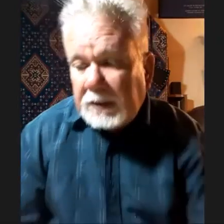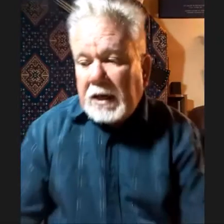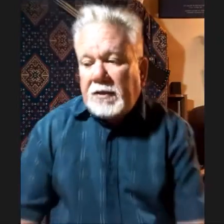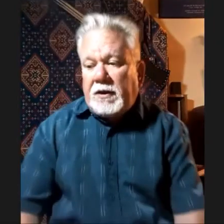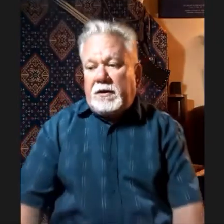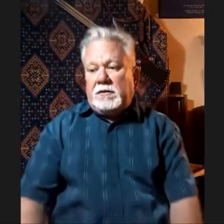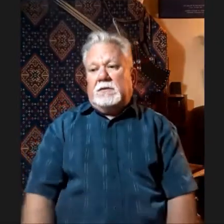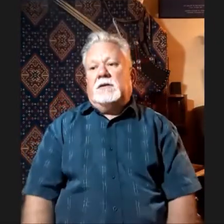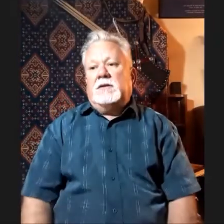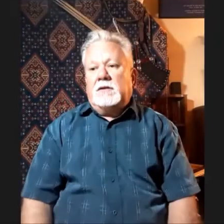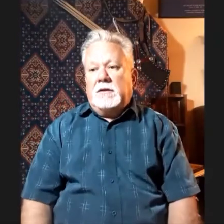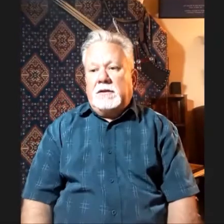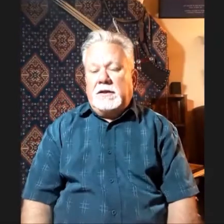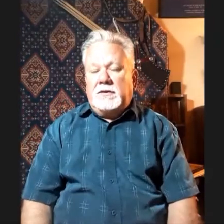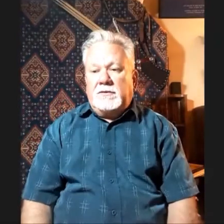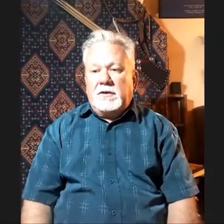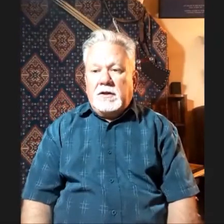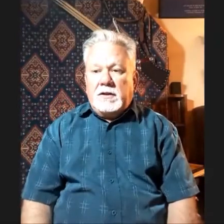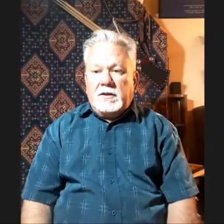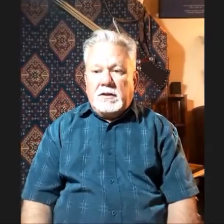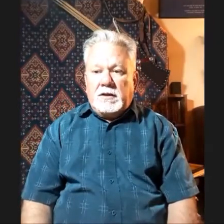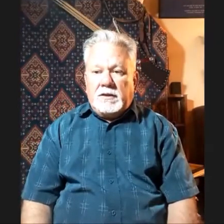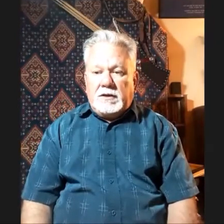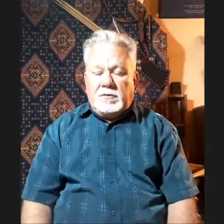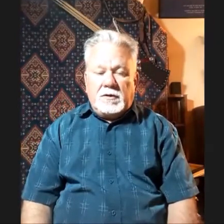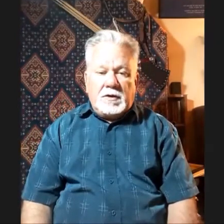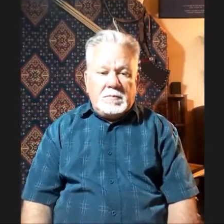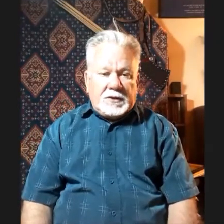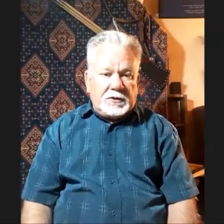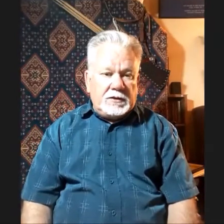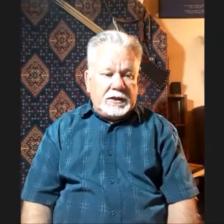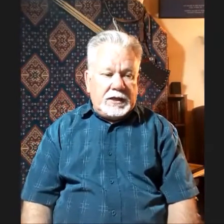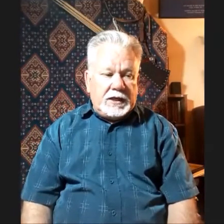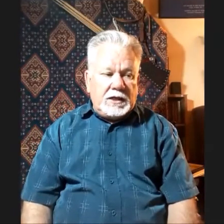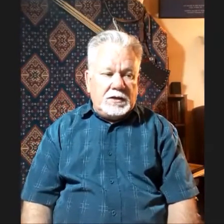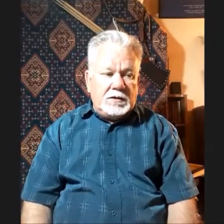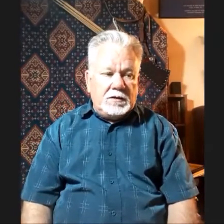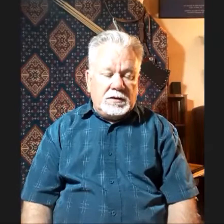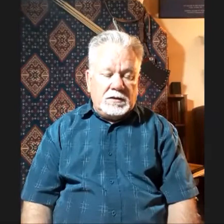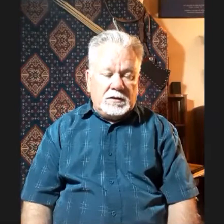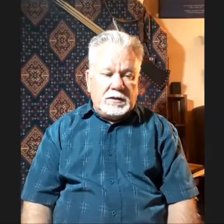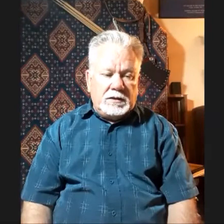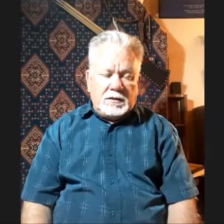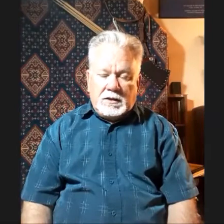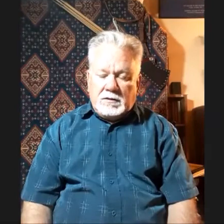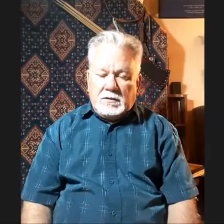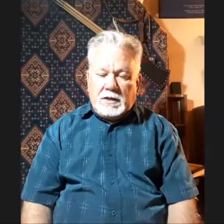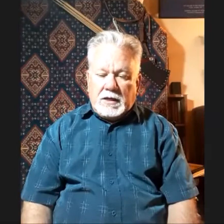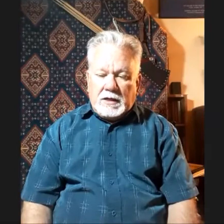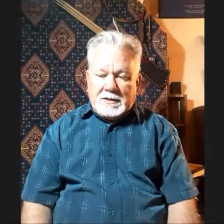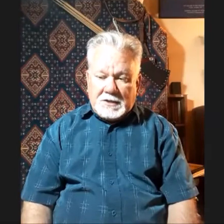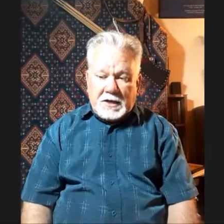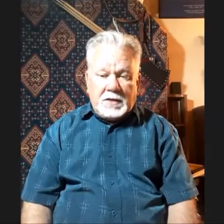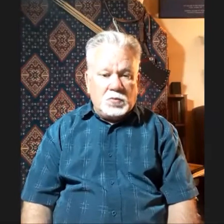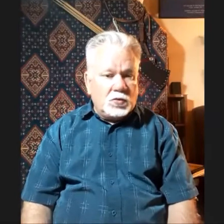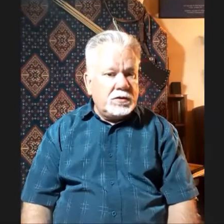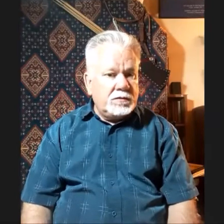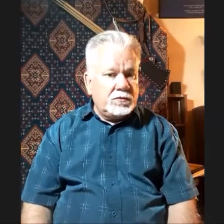other thing is that there is a method in a Tang book from